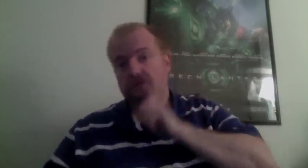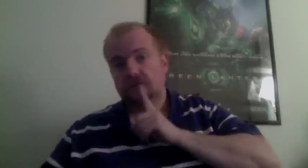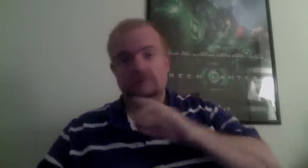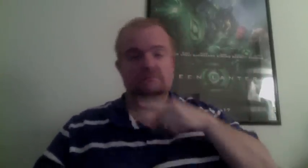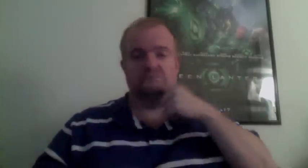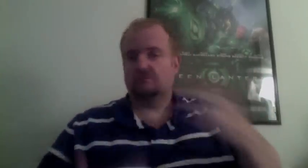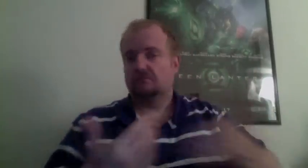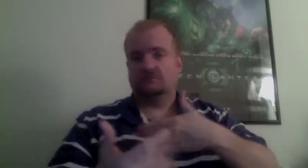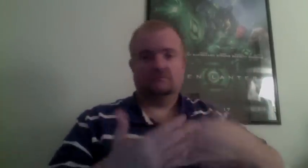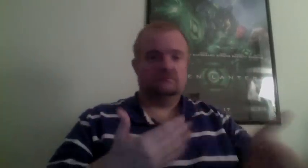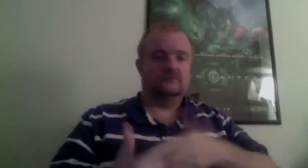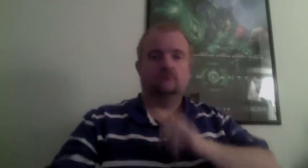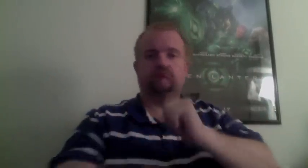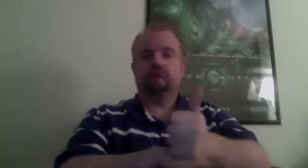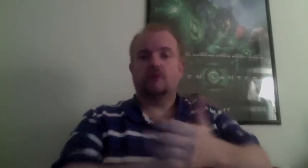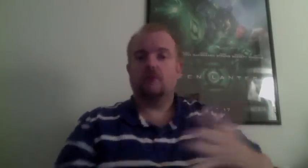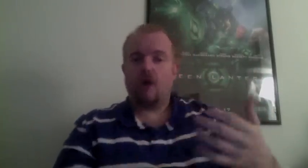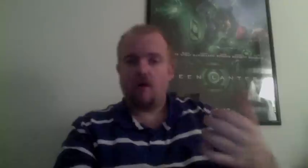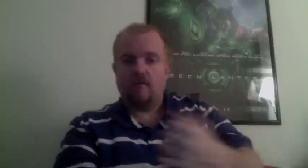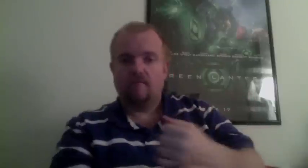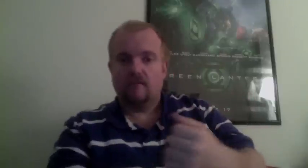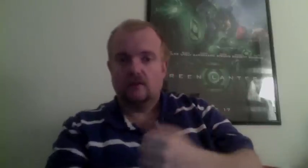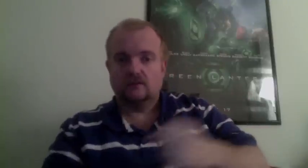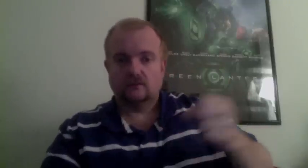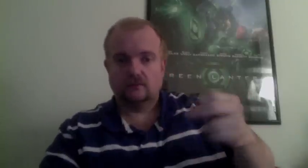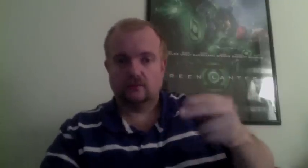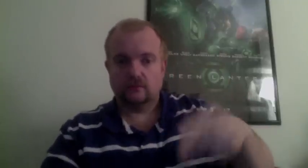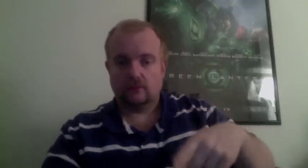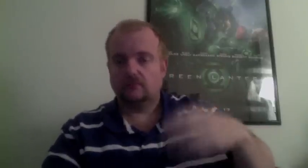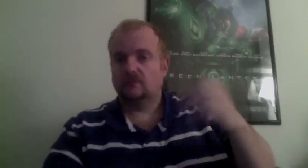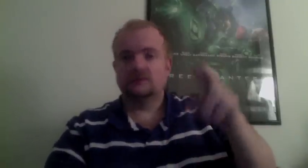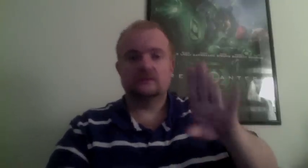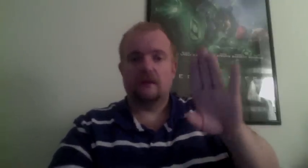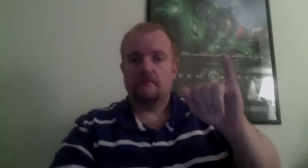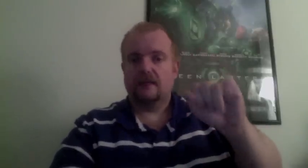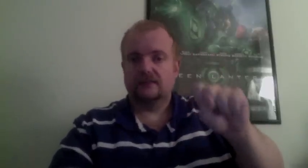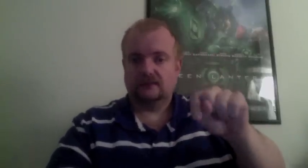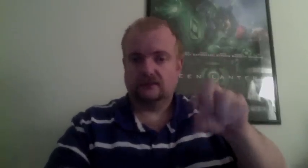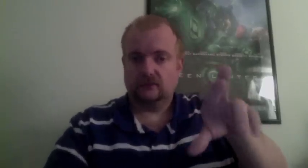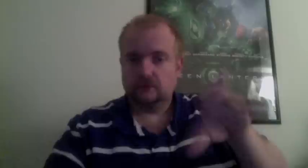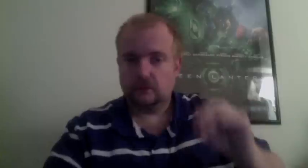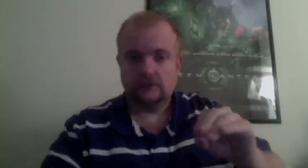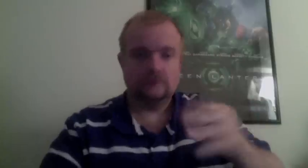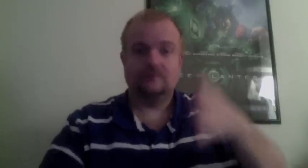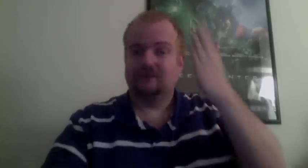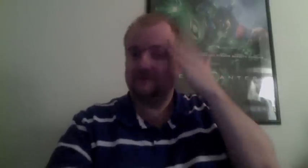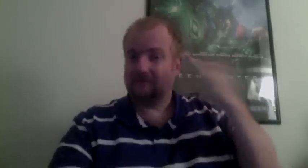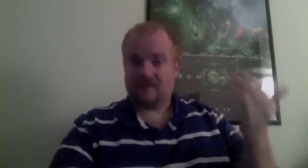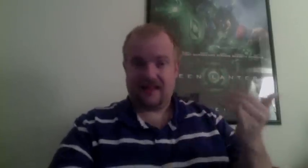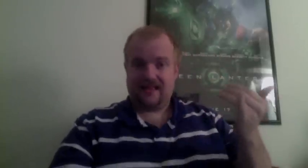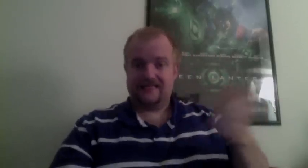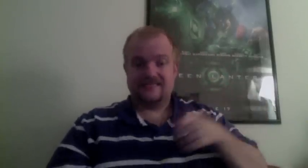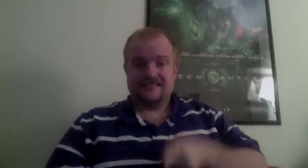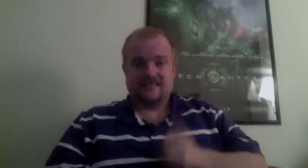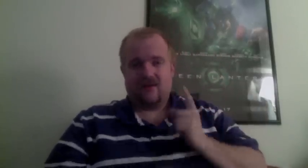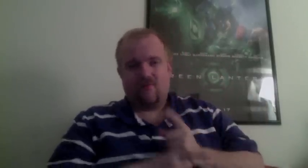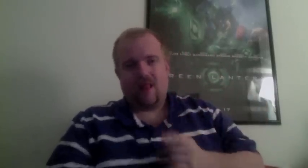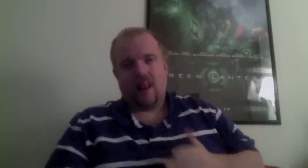Flying the F-35 is absolutely amazing. You can think of having a roller coaster after your job every day to go out and ride roller coasters, but you get a chance to do that